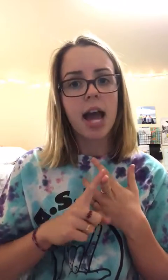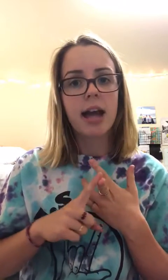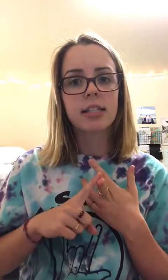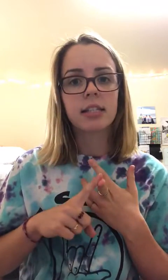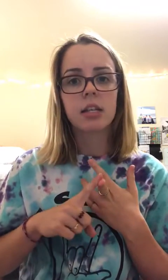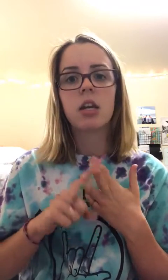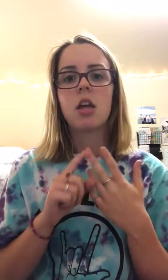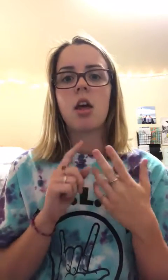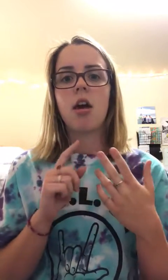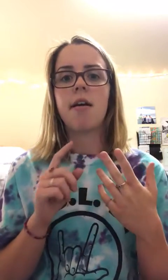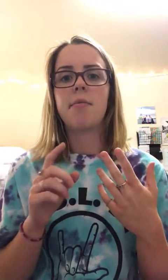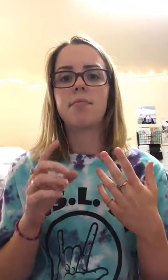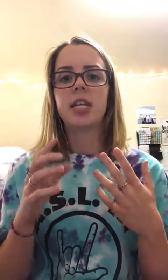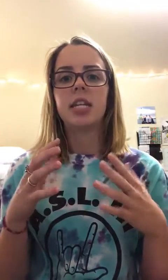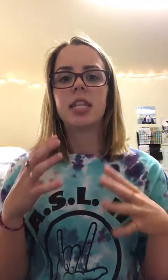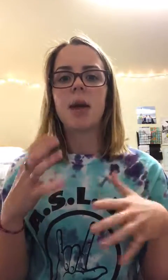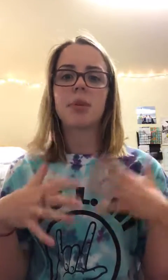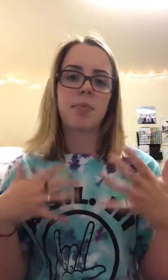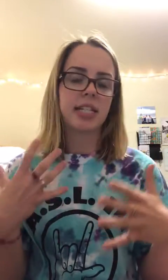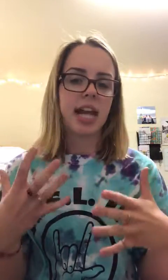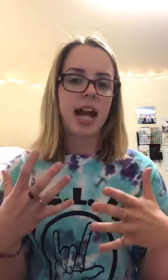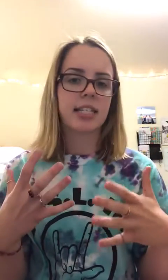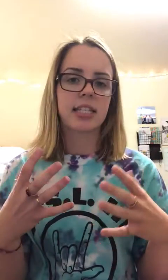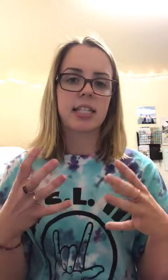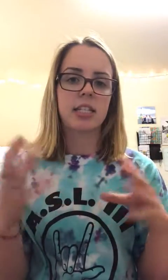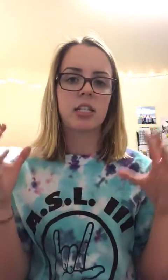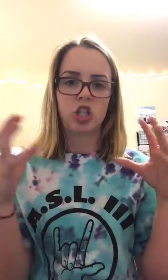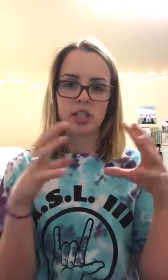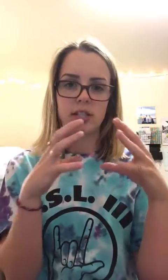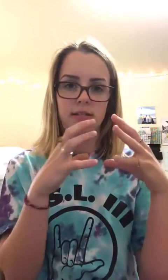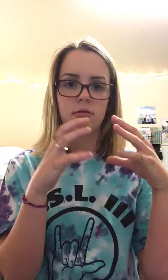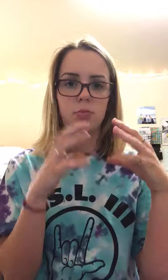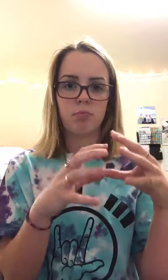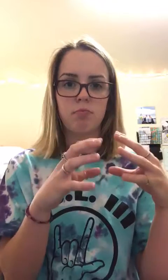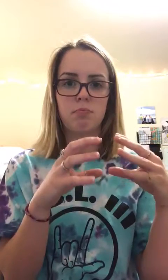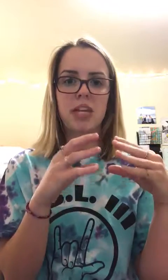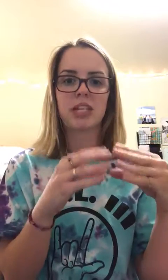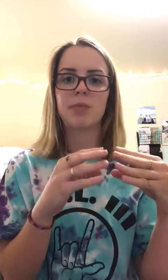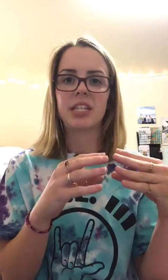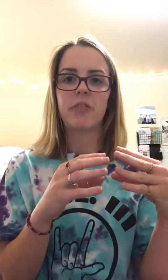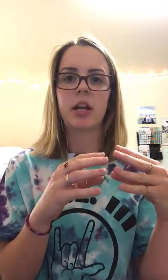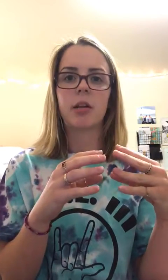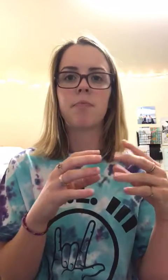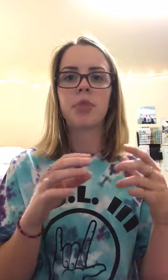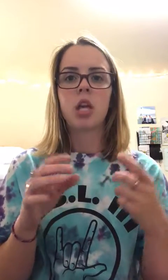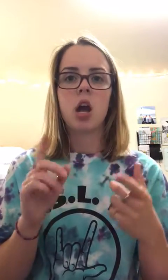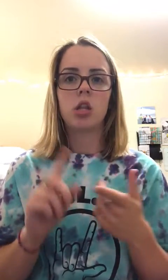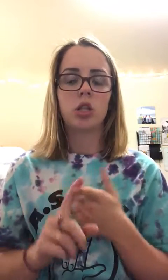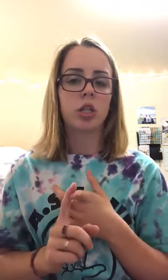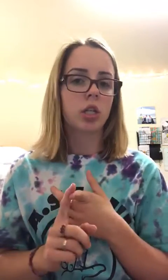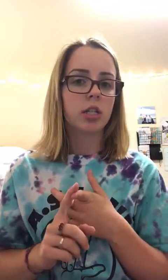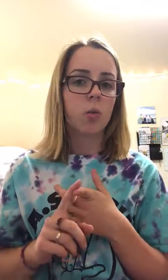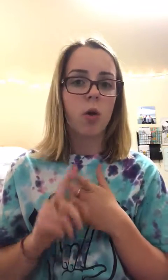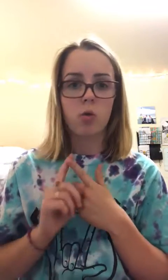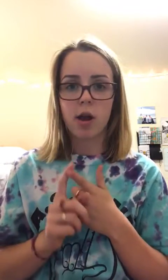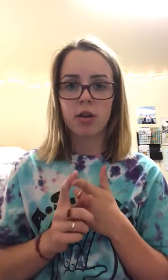tasks and the upcoming tasks and just being specific. A learner is a well-rounded